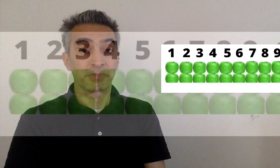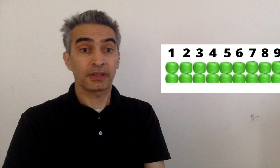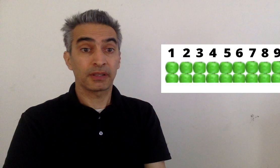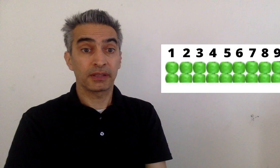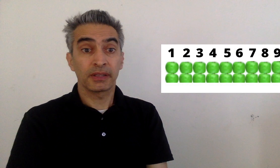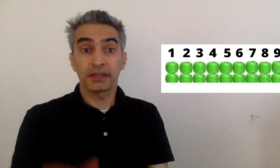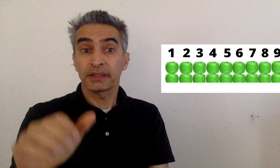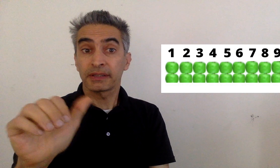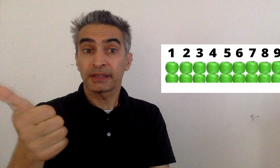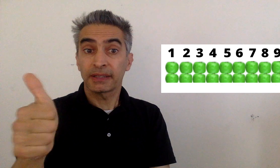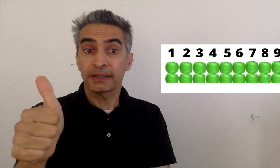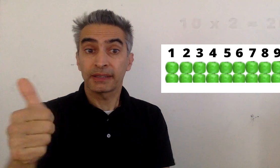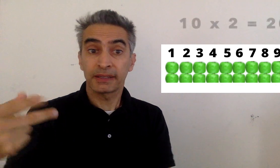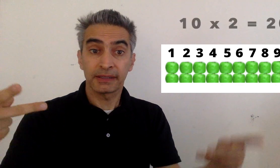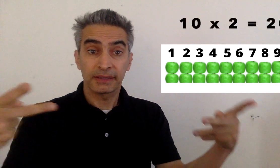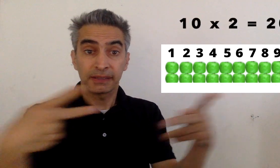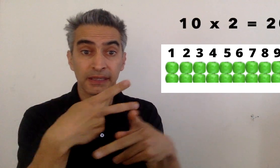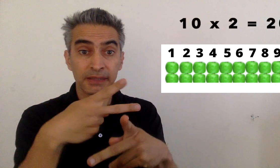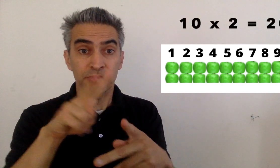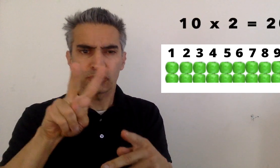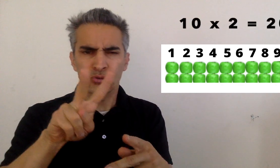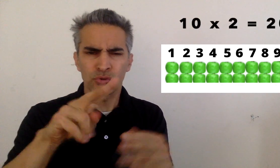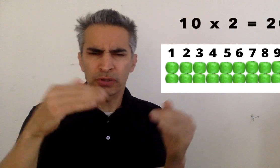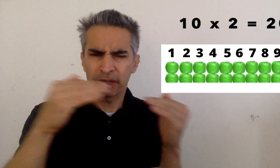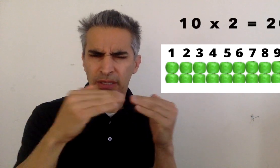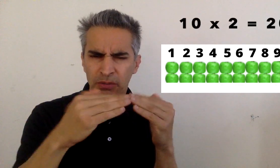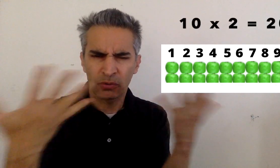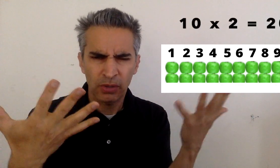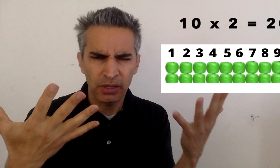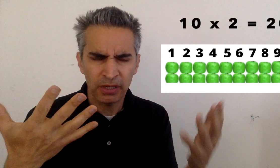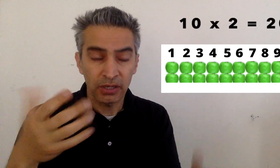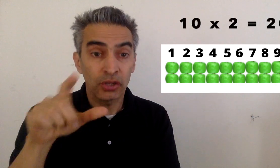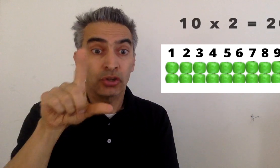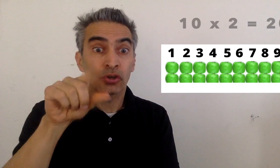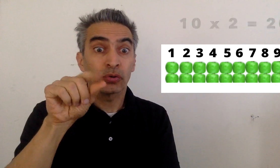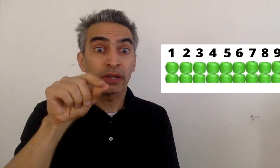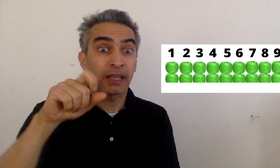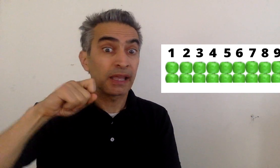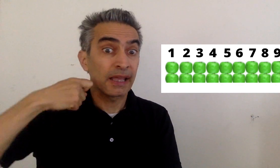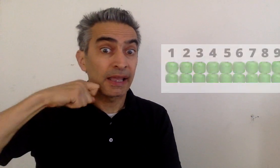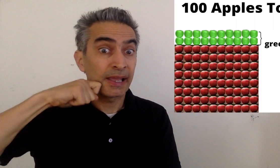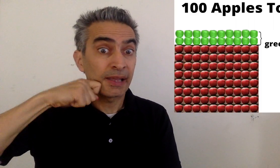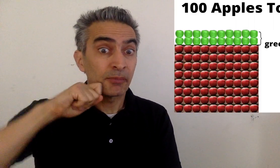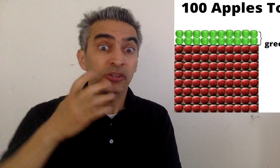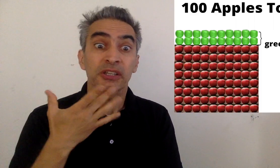Ten times two equals twenty green apples.